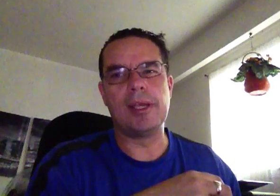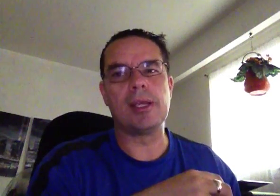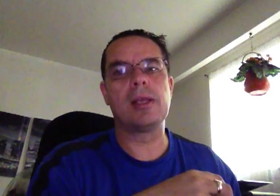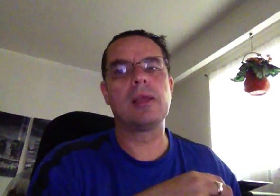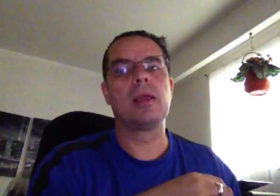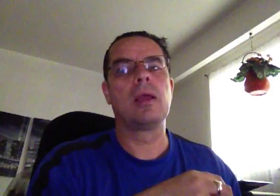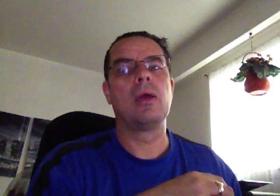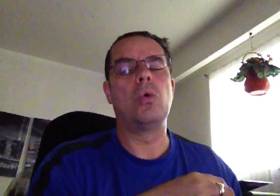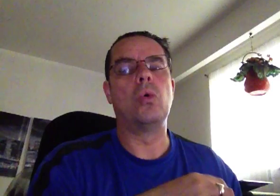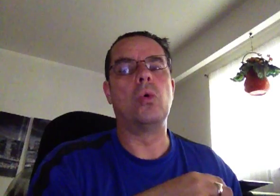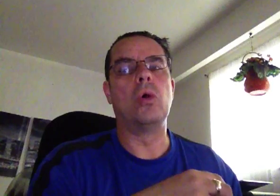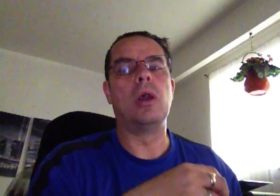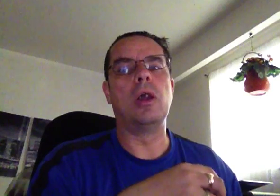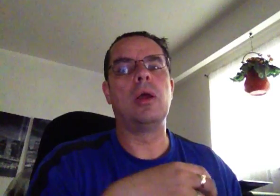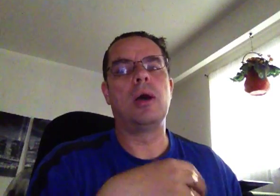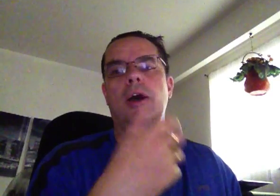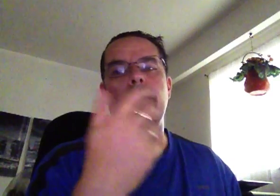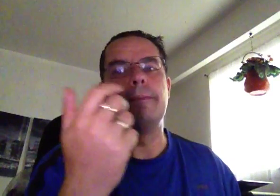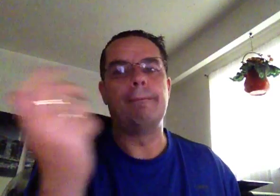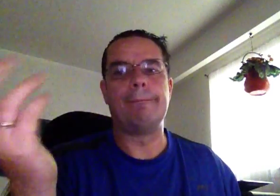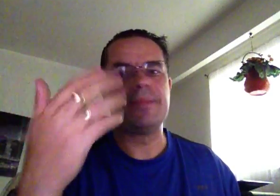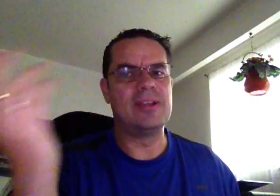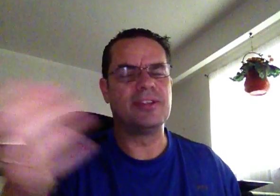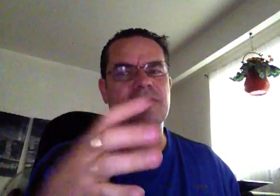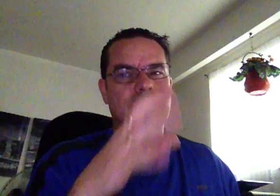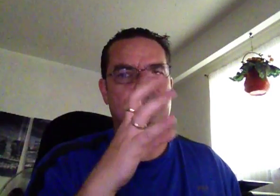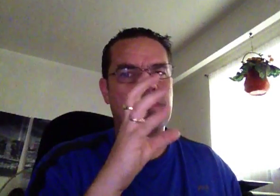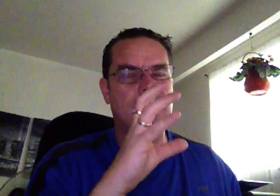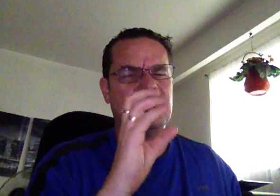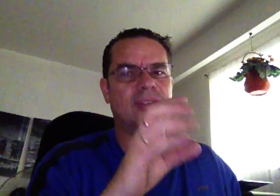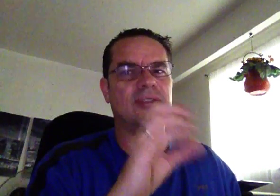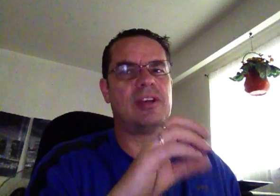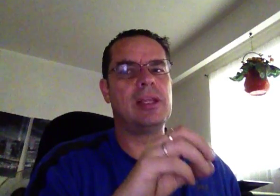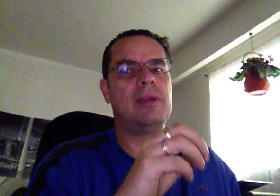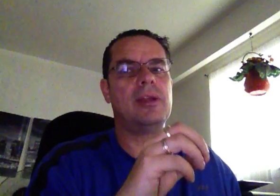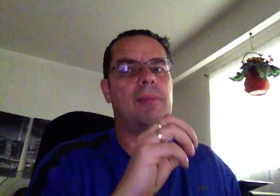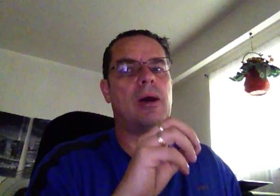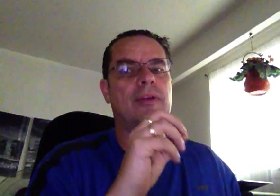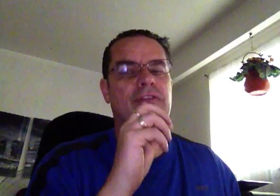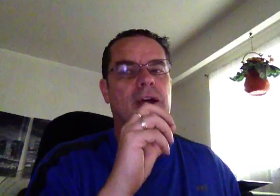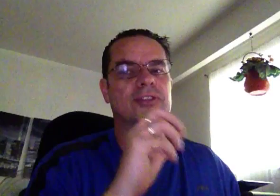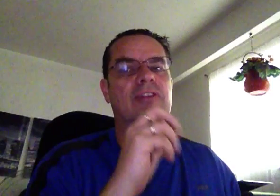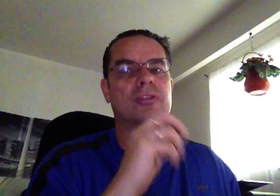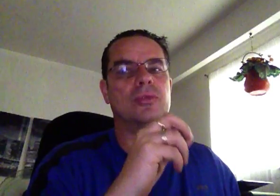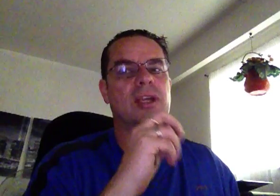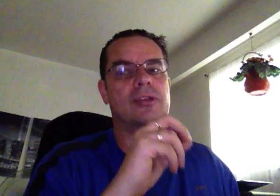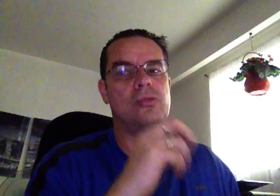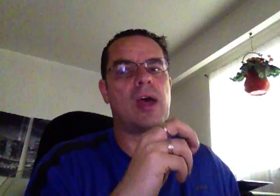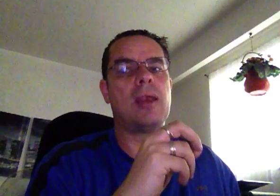link or there's just a very limited amount of software tools that can do that.